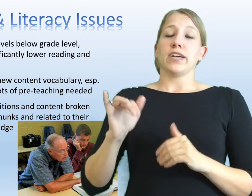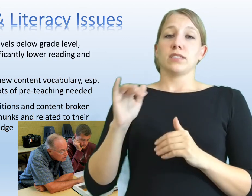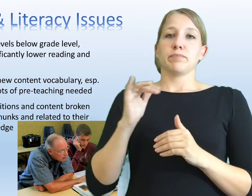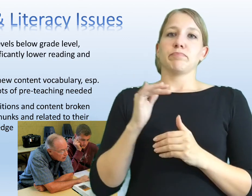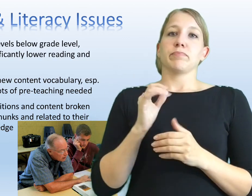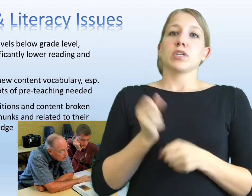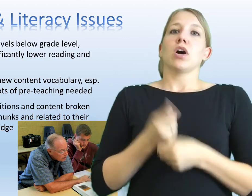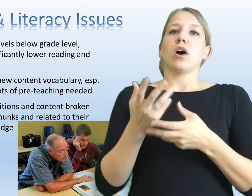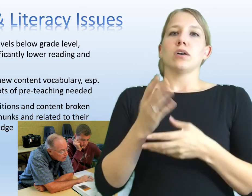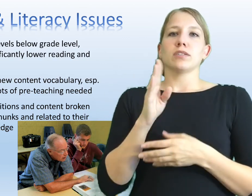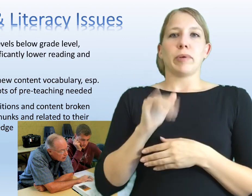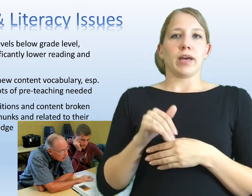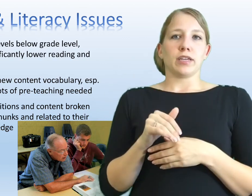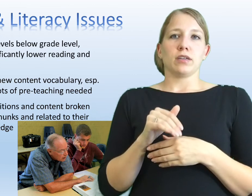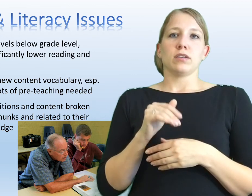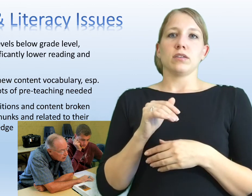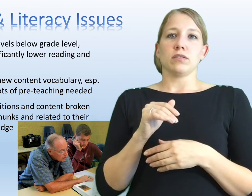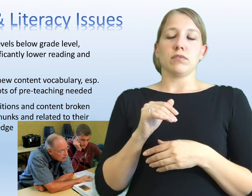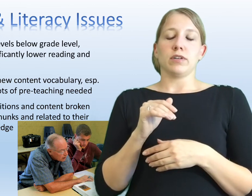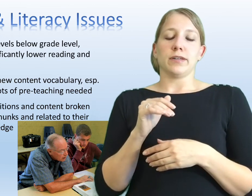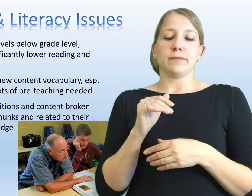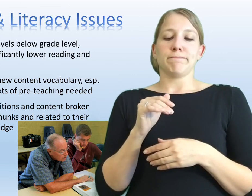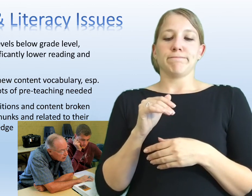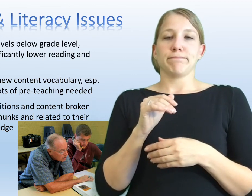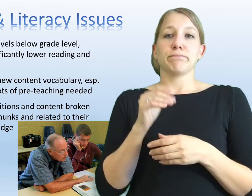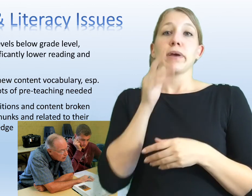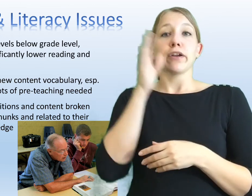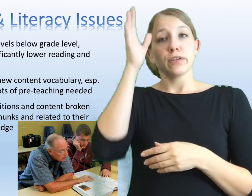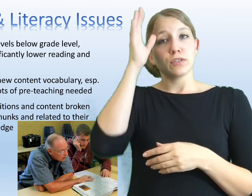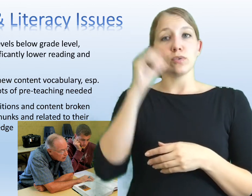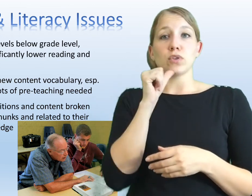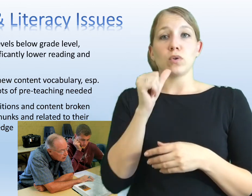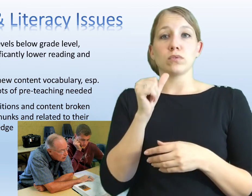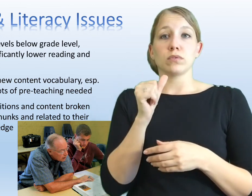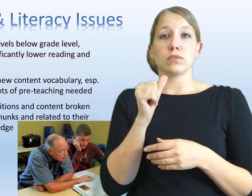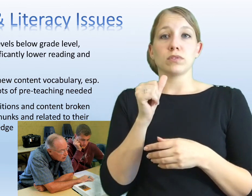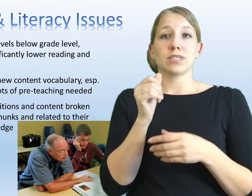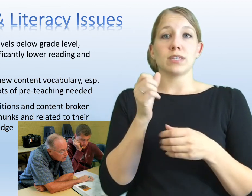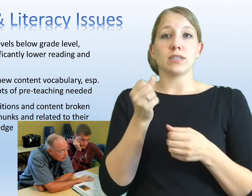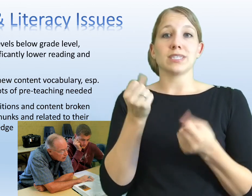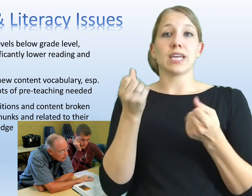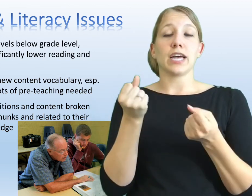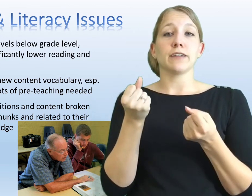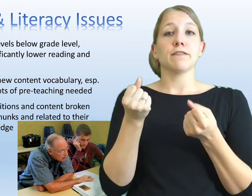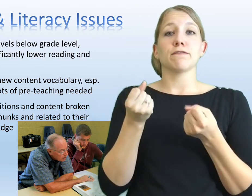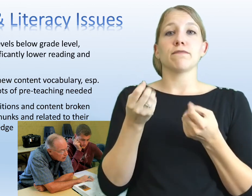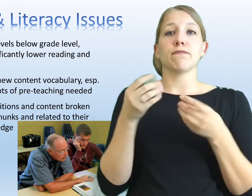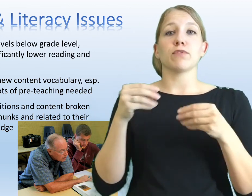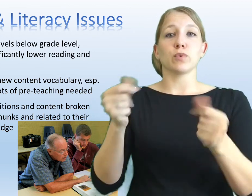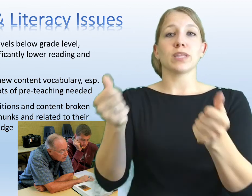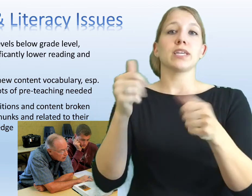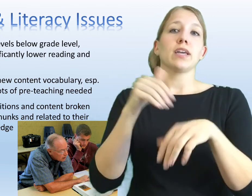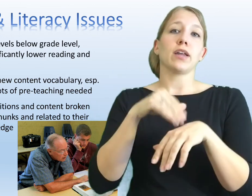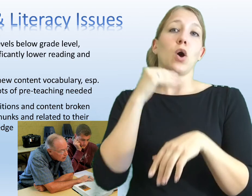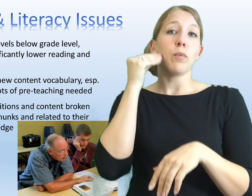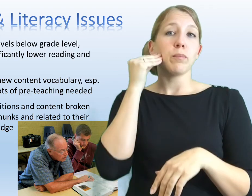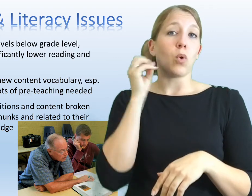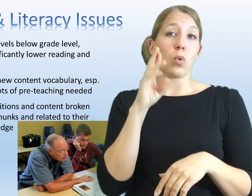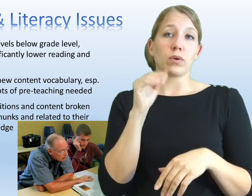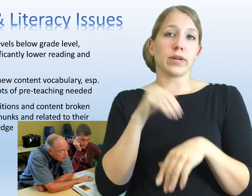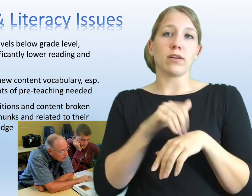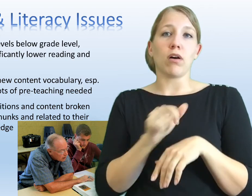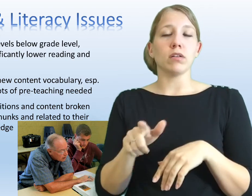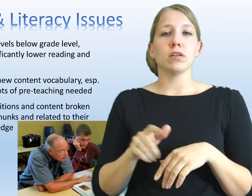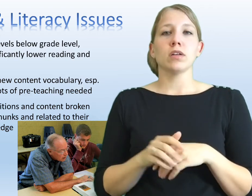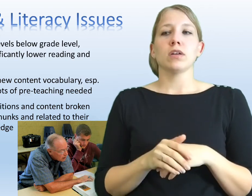That's caused by parents who don't sign fluently at home